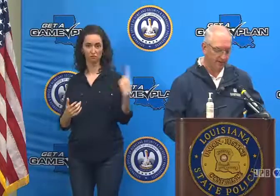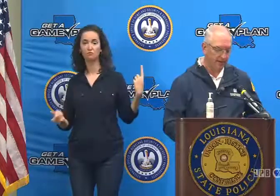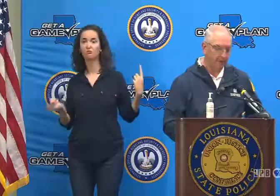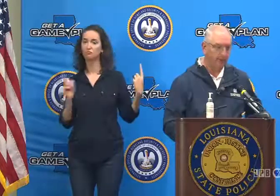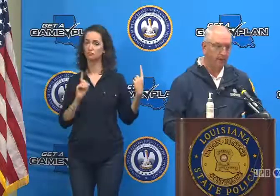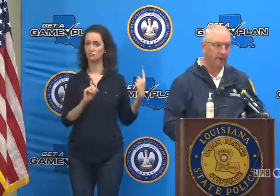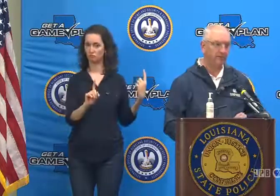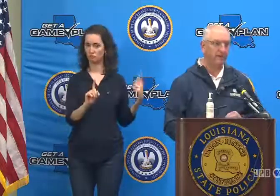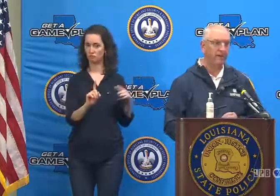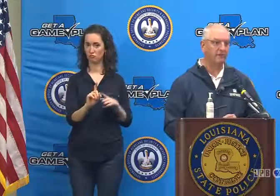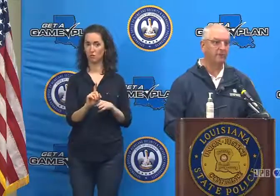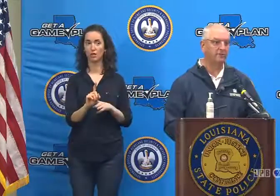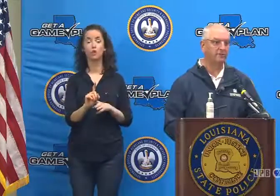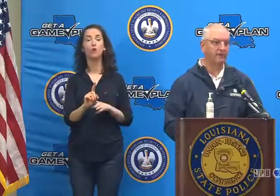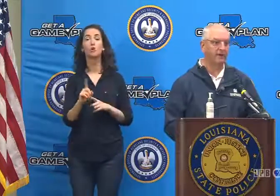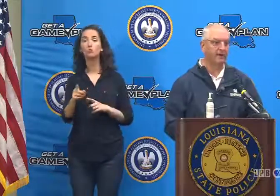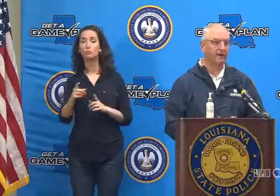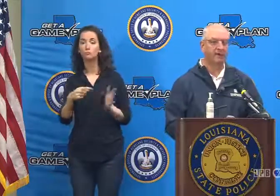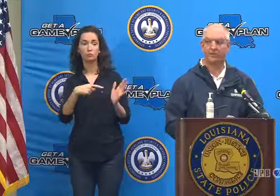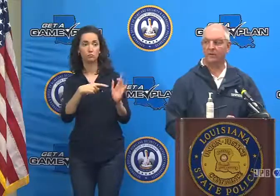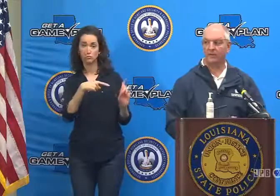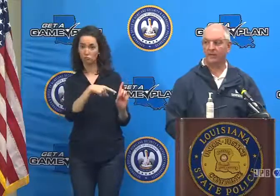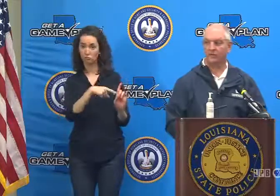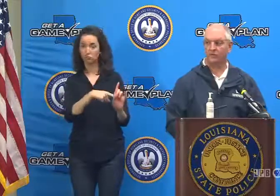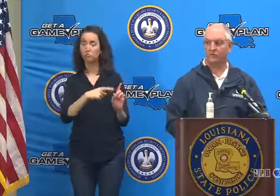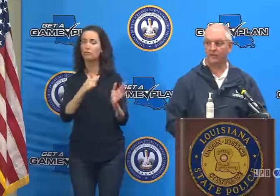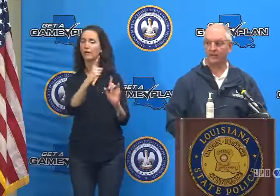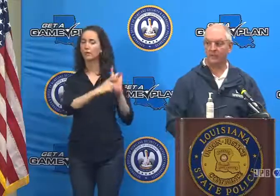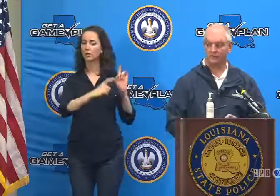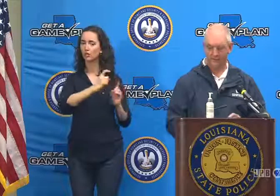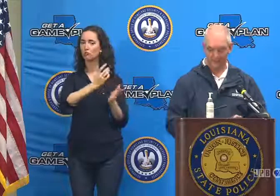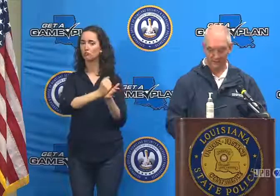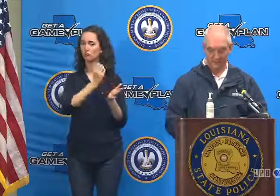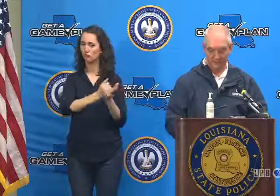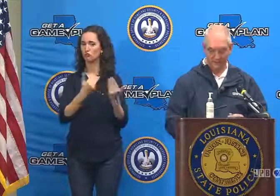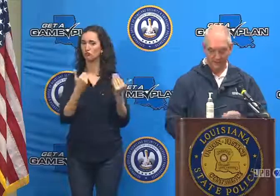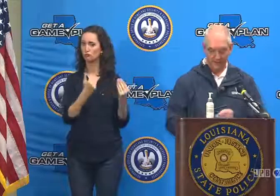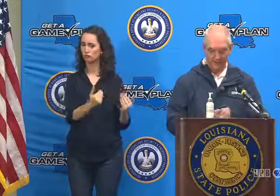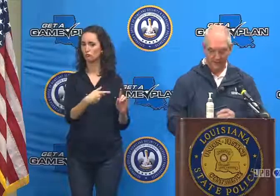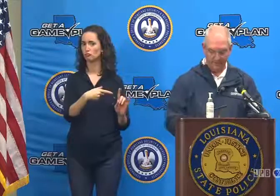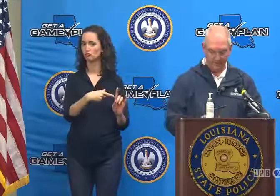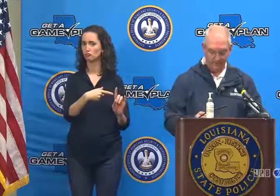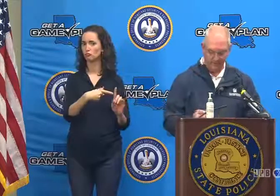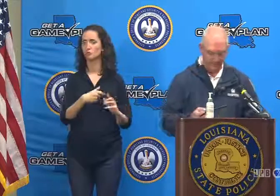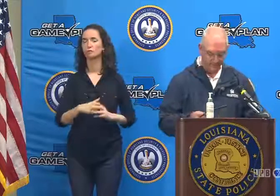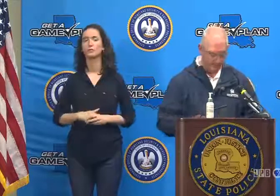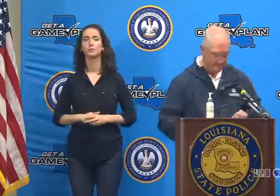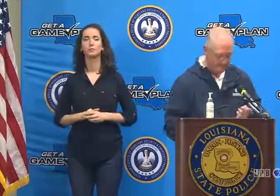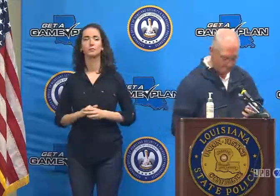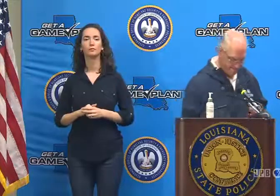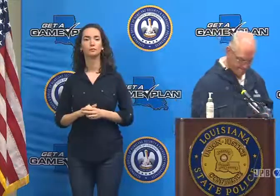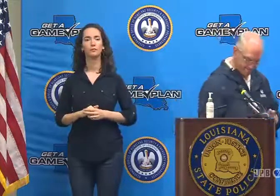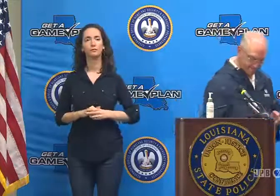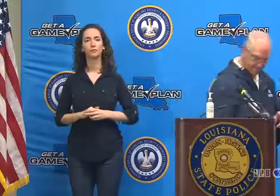Dr. Kanner. I would ask if you have questions for Dr. Kanner, go ahead and ask those while he is up at the podium